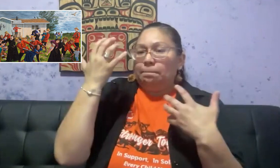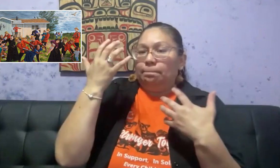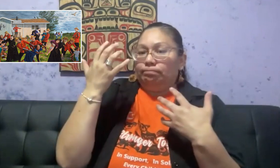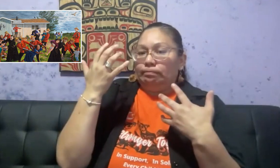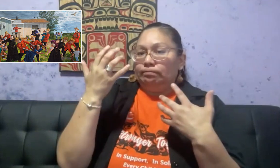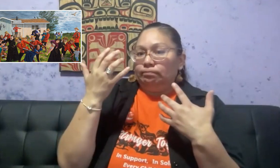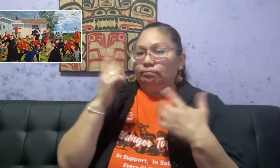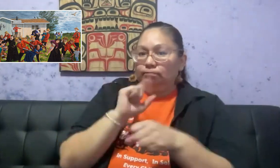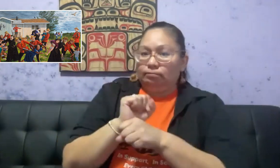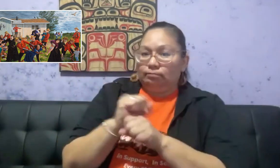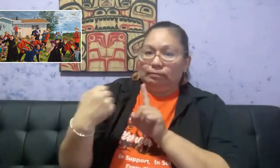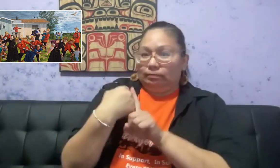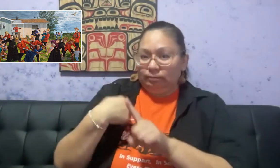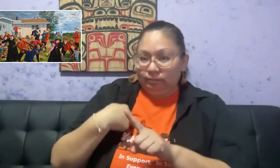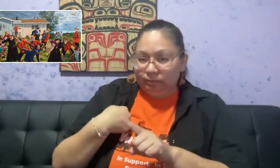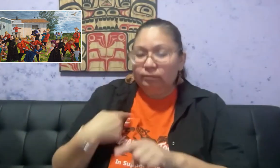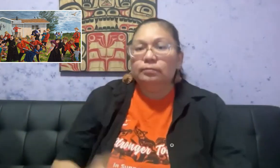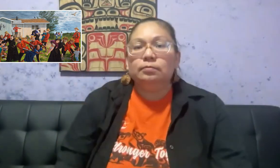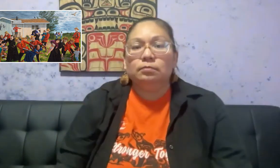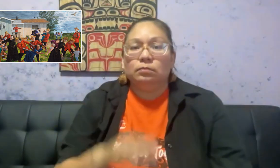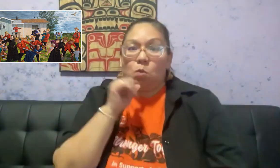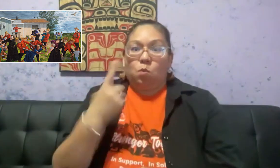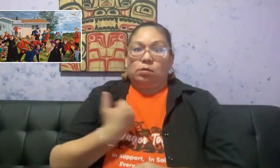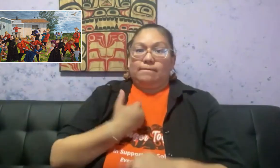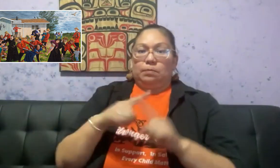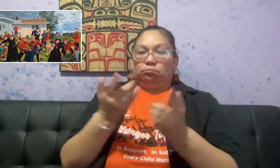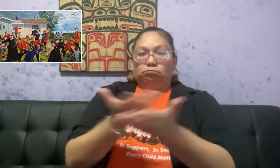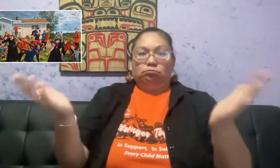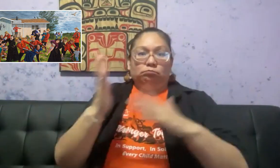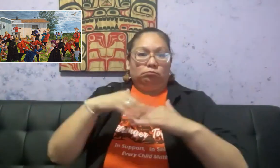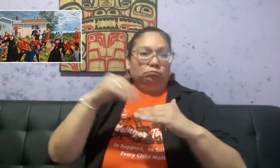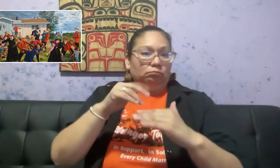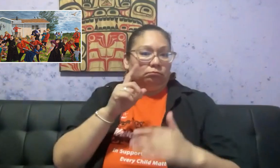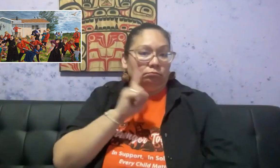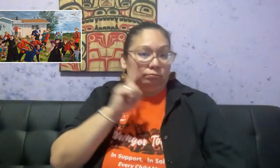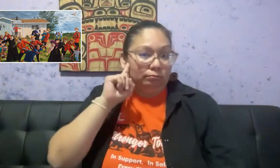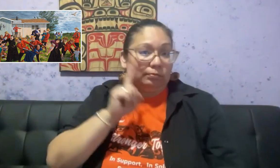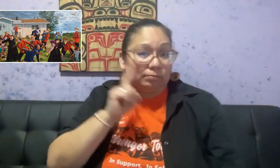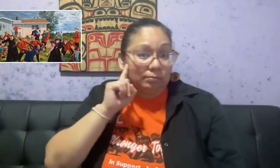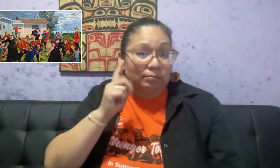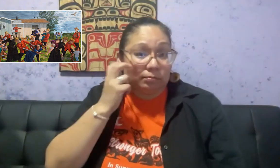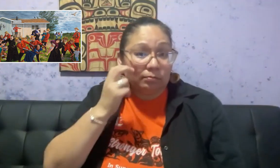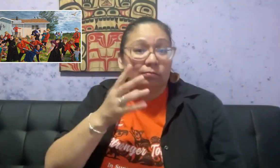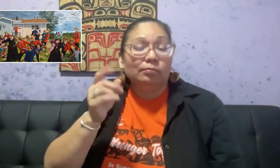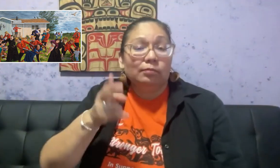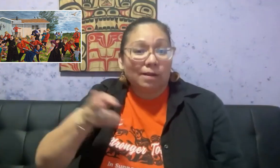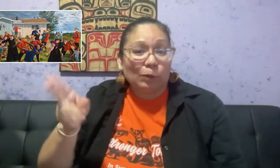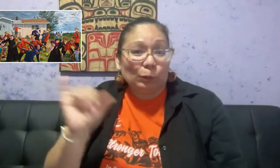Intergenerational trauma is very real and is in all of us deaf, hard of hearing and deafblind Indigenous